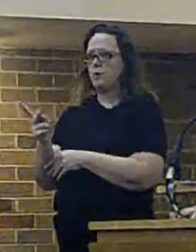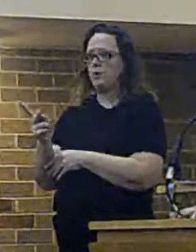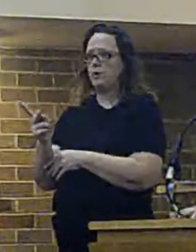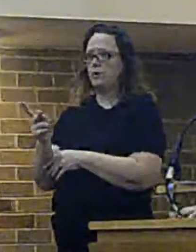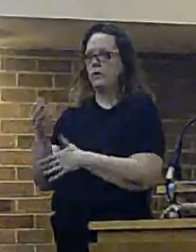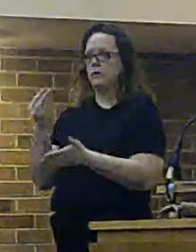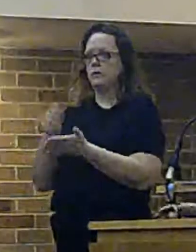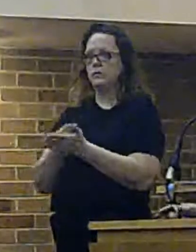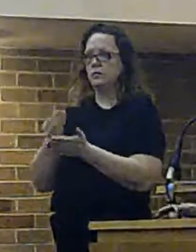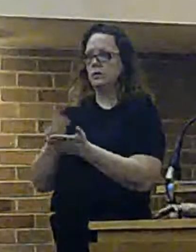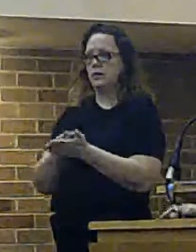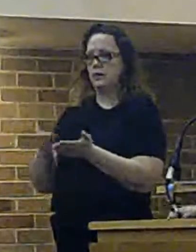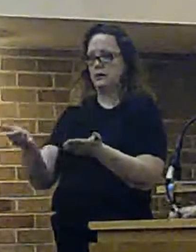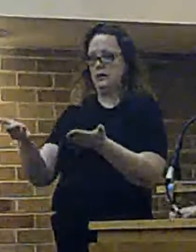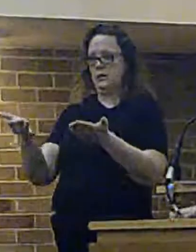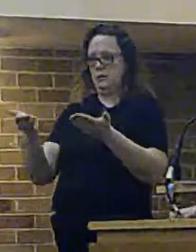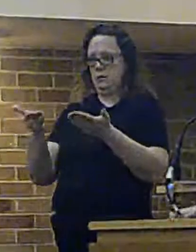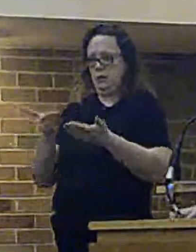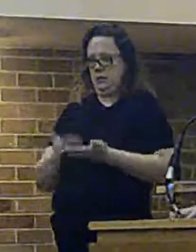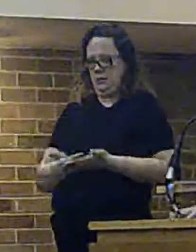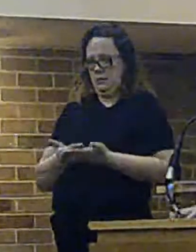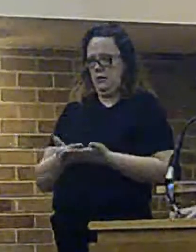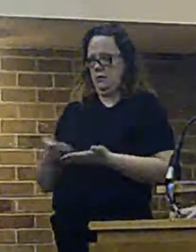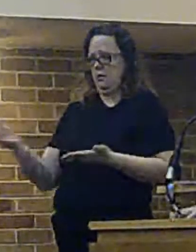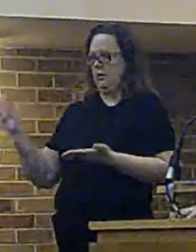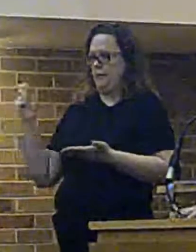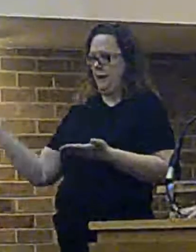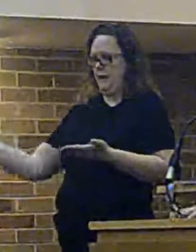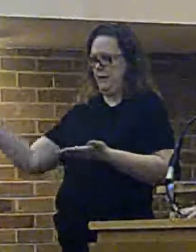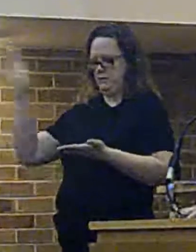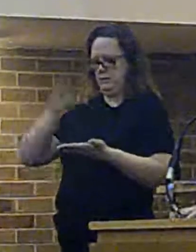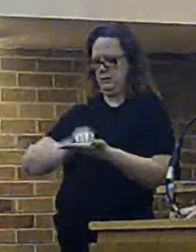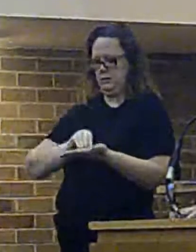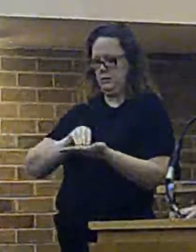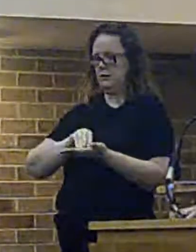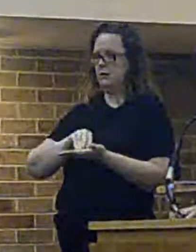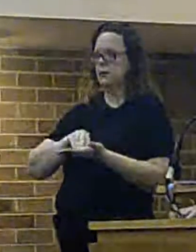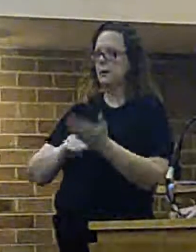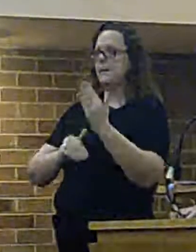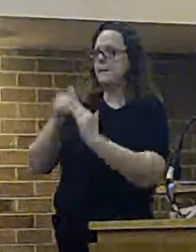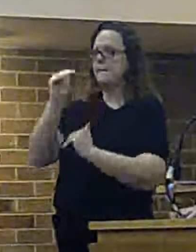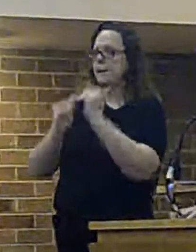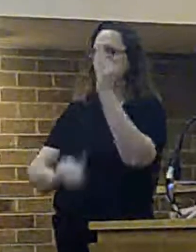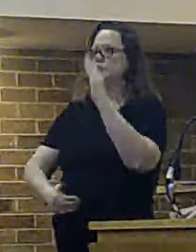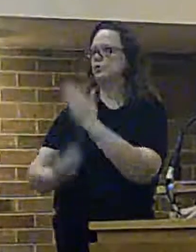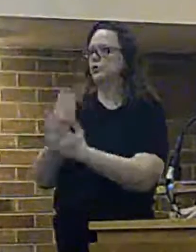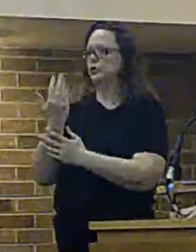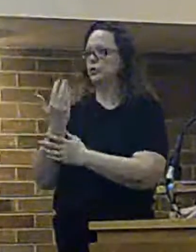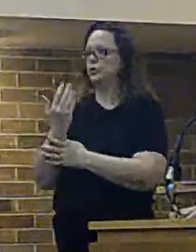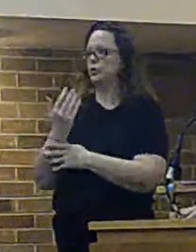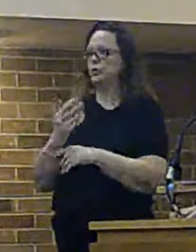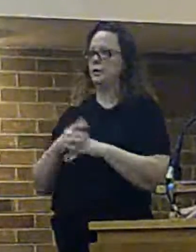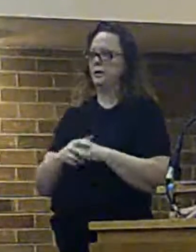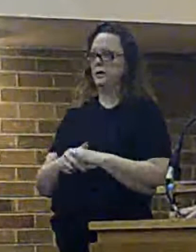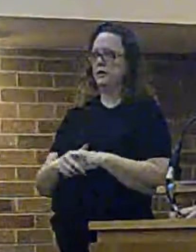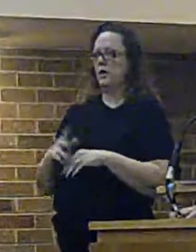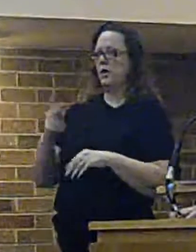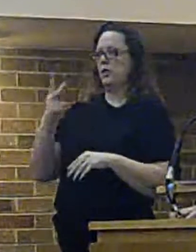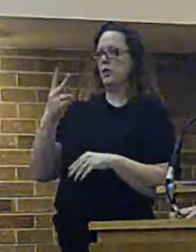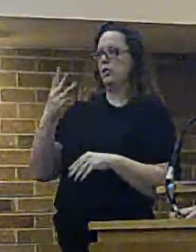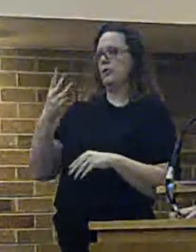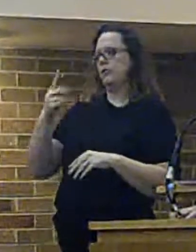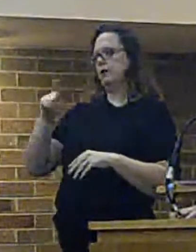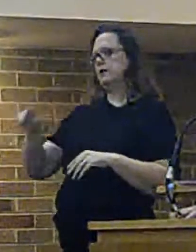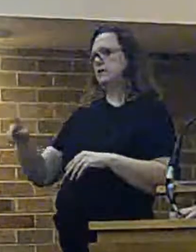on the new station which is going to be based on the stations we've built over the last three to four years in the order